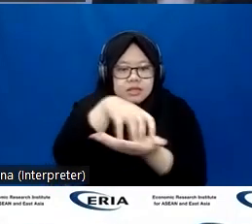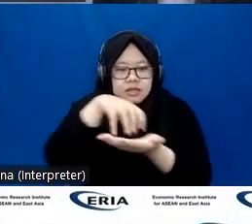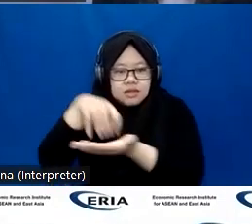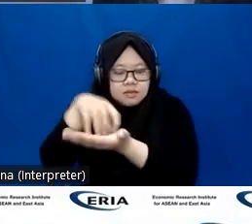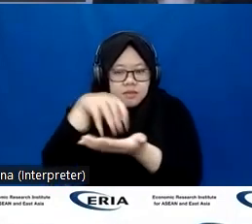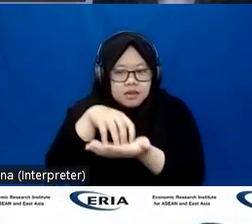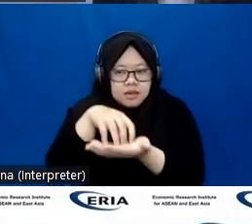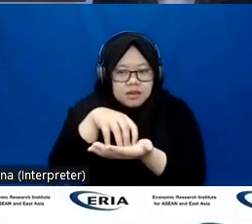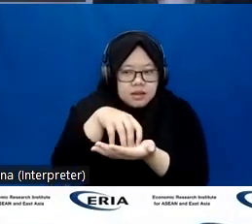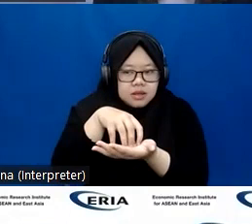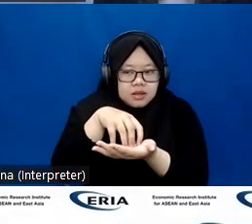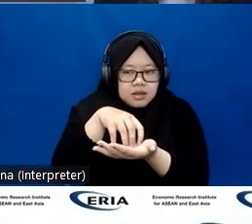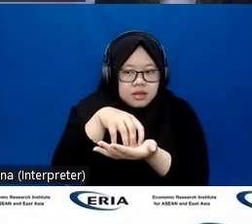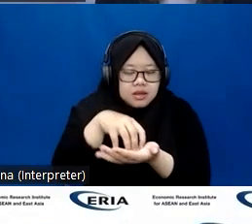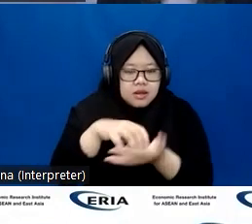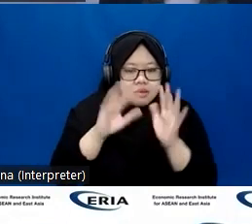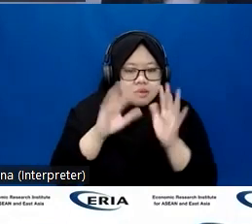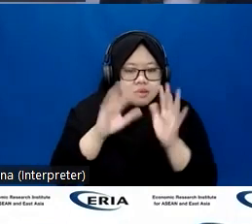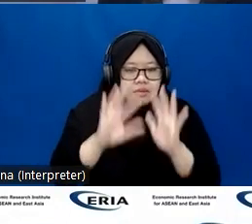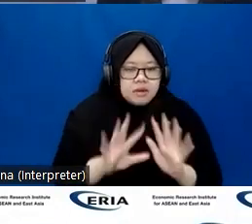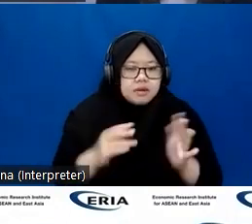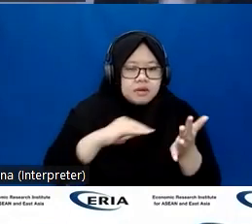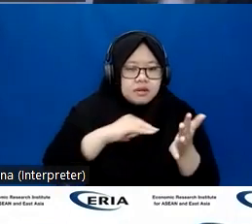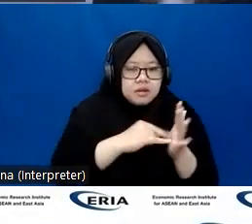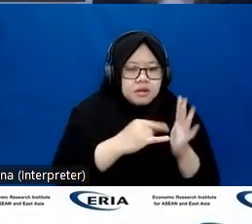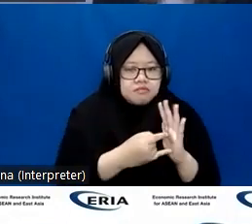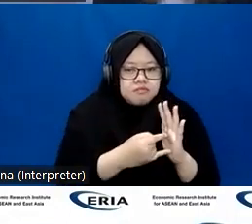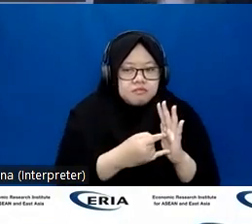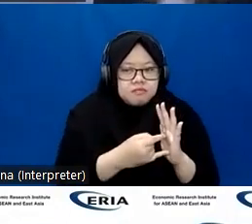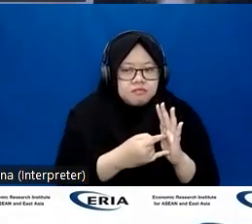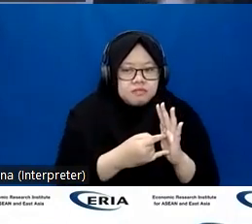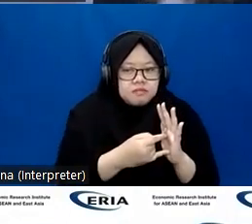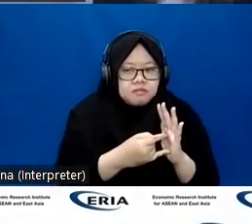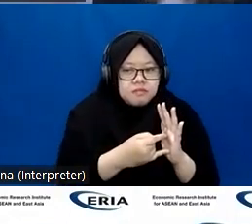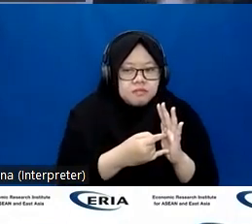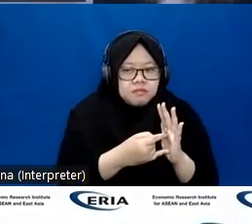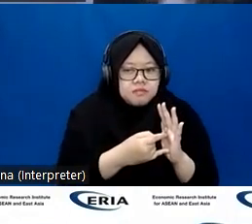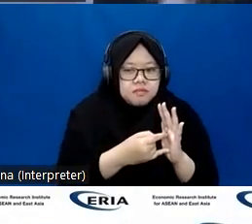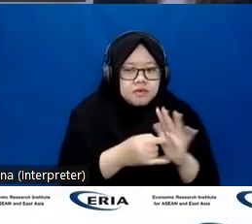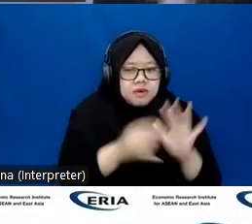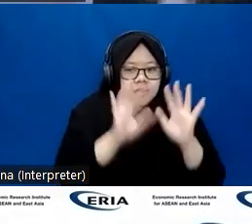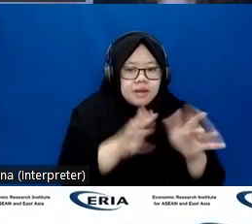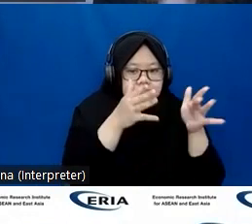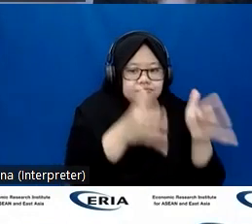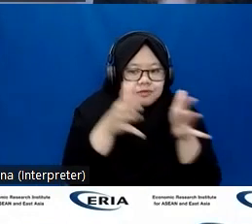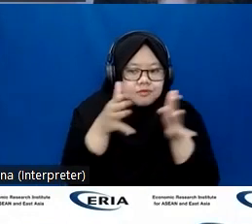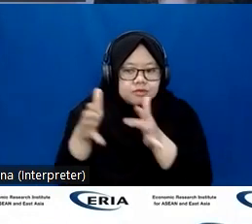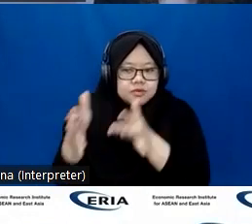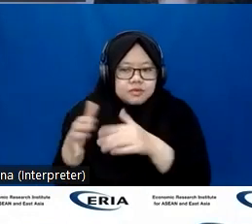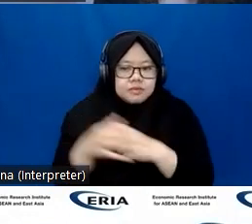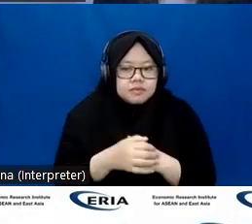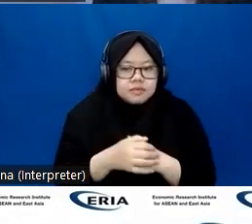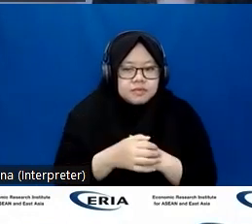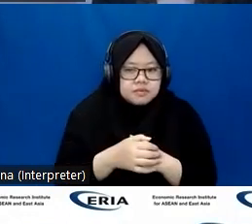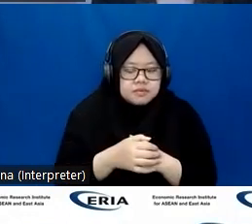which are harnessing technology to the center in the region and further, further afield, because in this case, there's case studies from Japan and